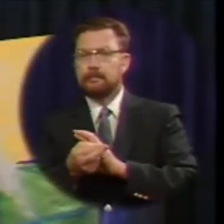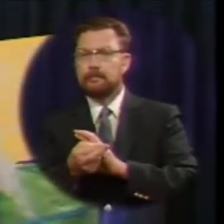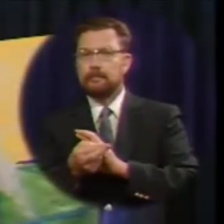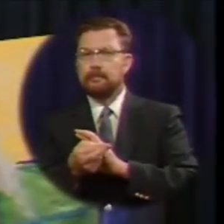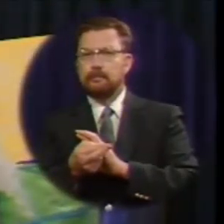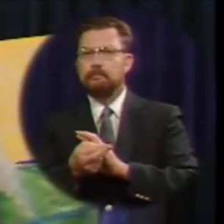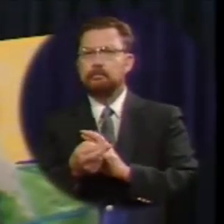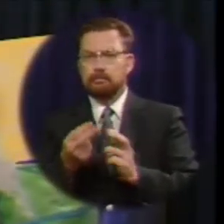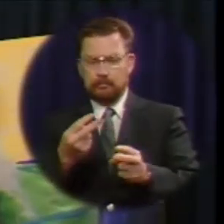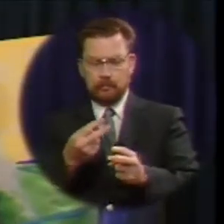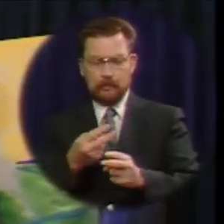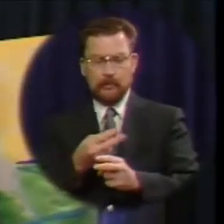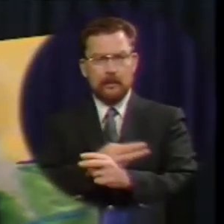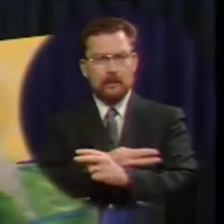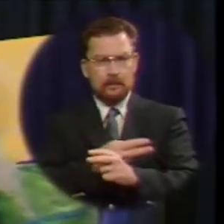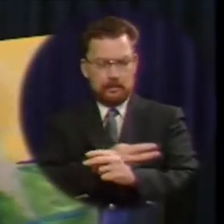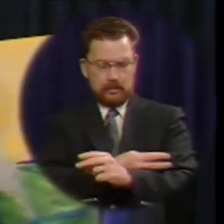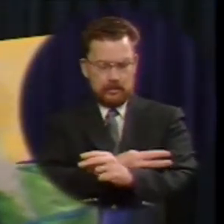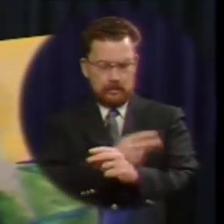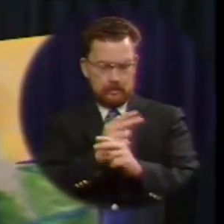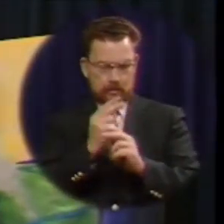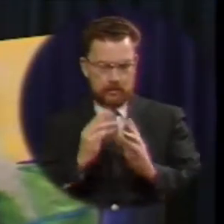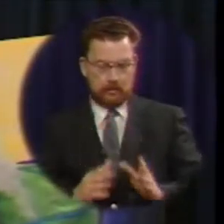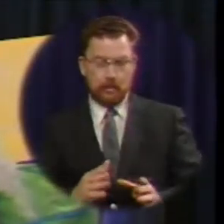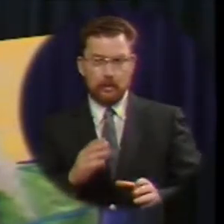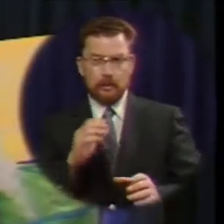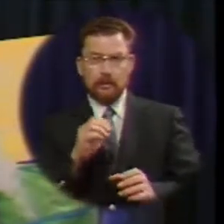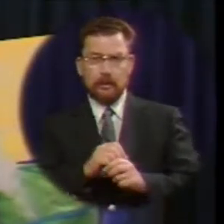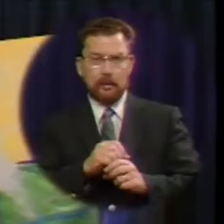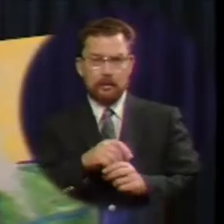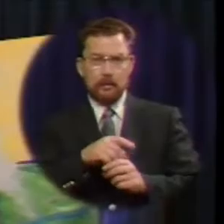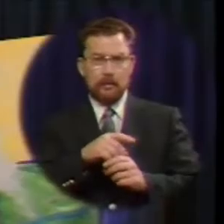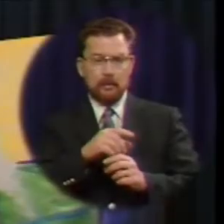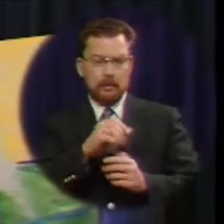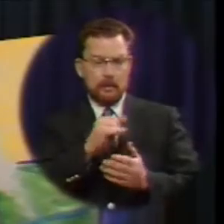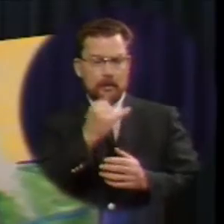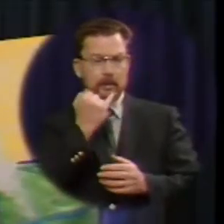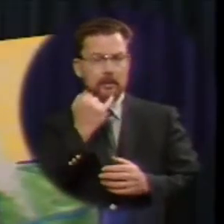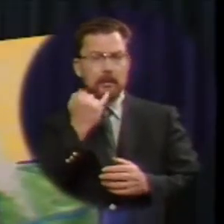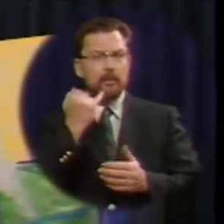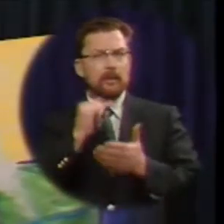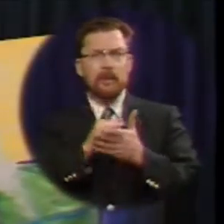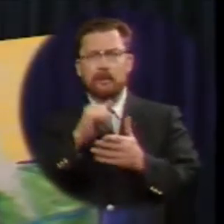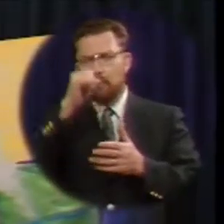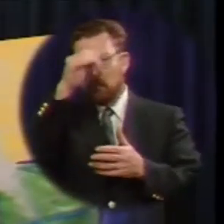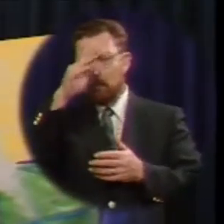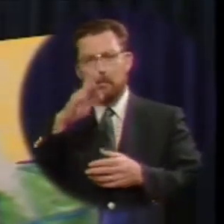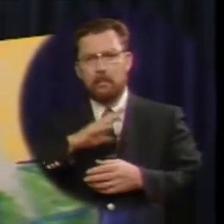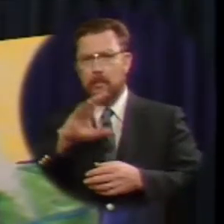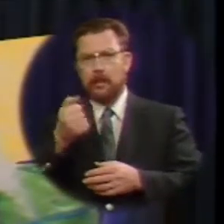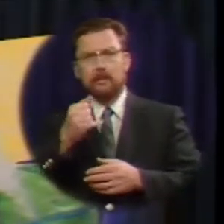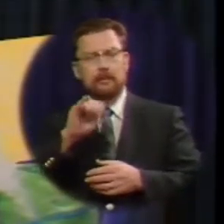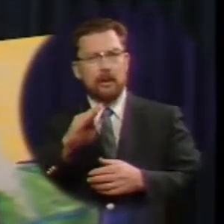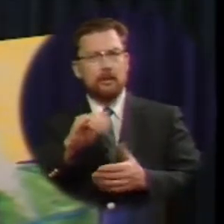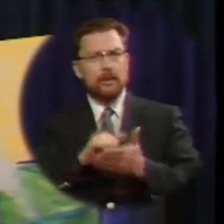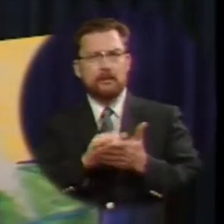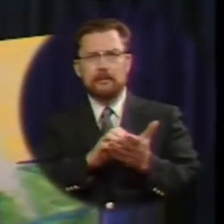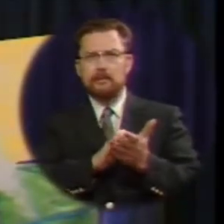shepherding in Palestine is a man's job and when you meet one of these rugged individuals something is